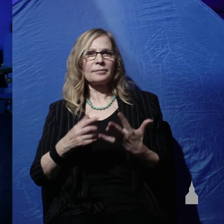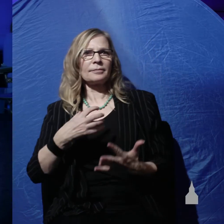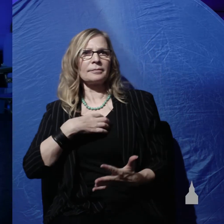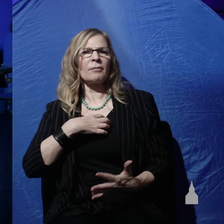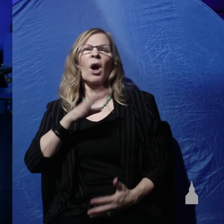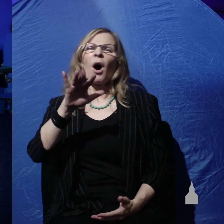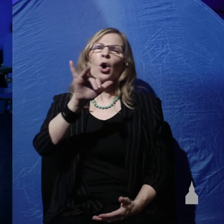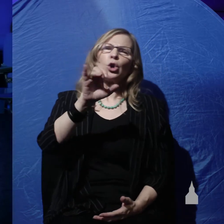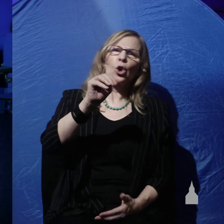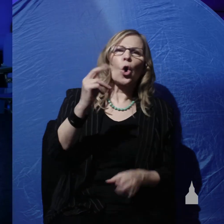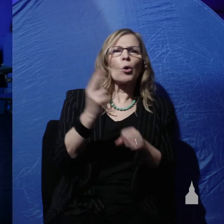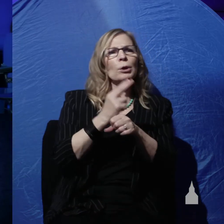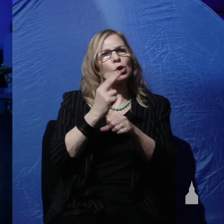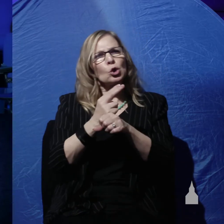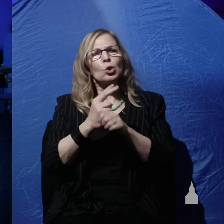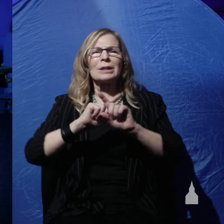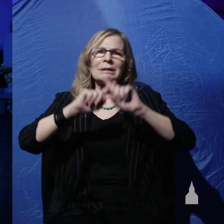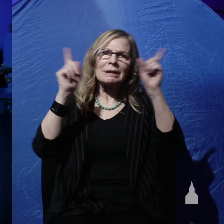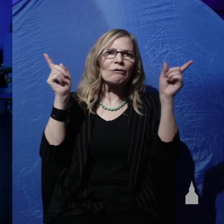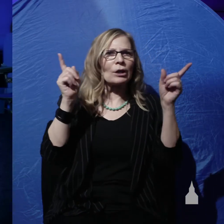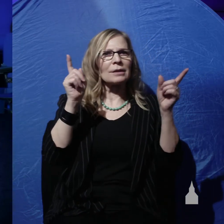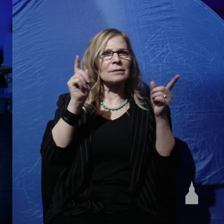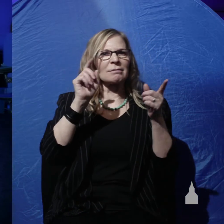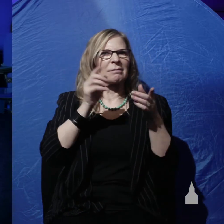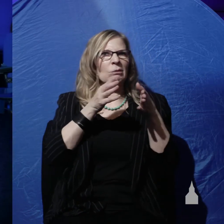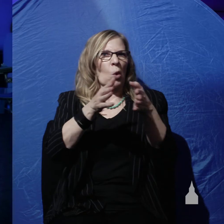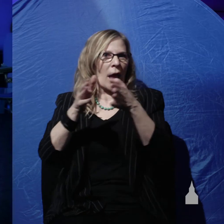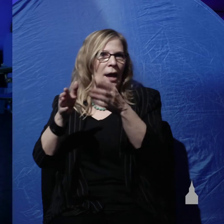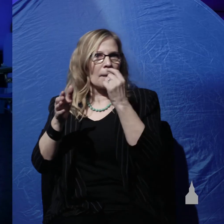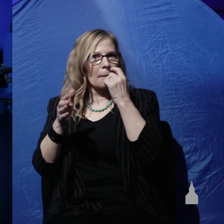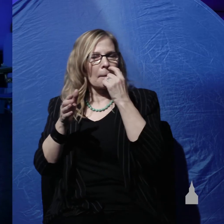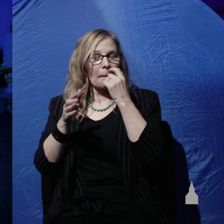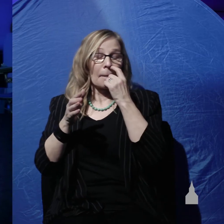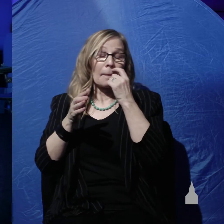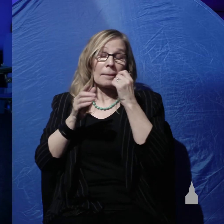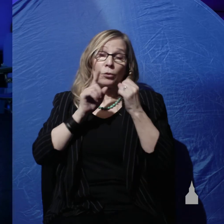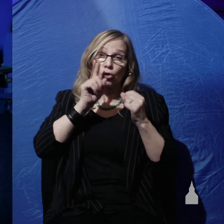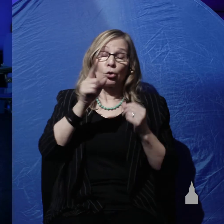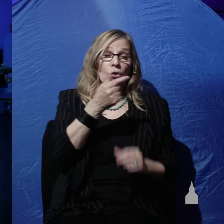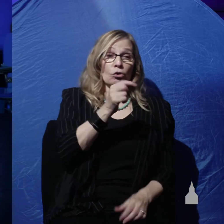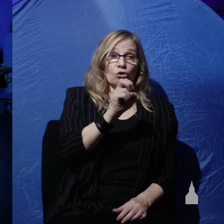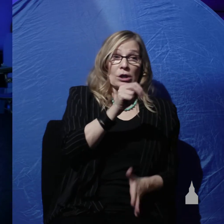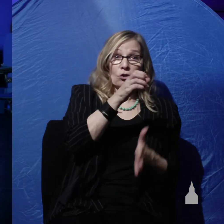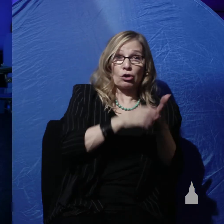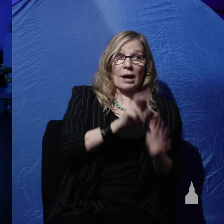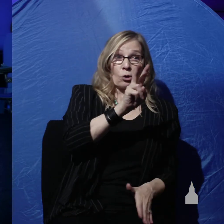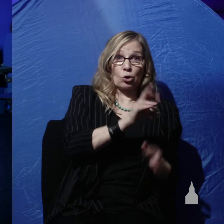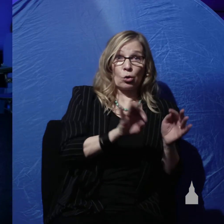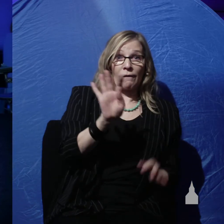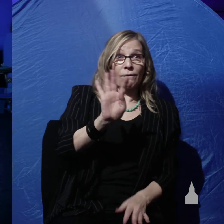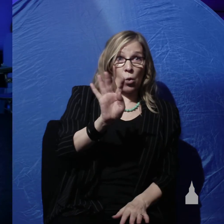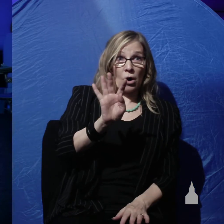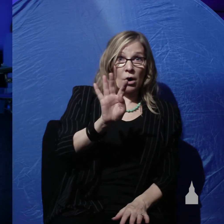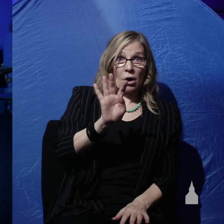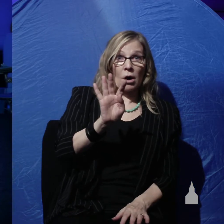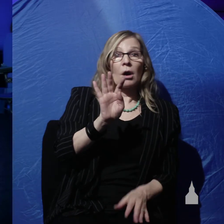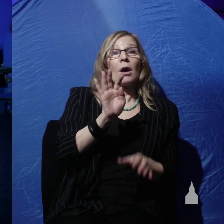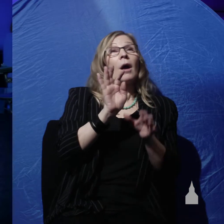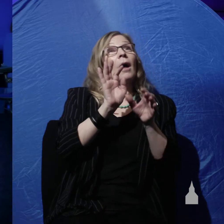-literal sense right in the context. Well, that's true. In Genesis 2, 4, this is the account of the heavens and the earth when they were